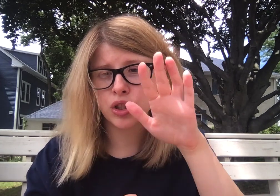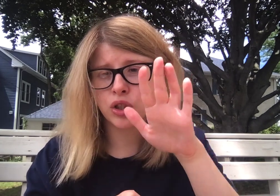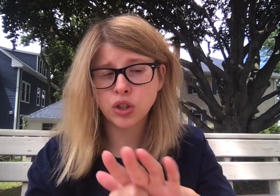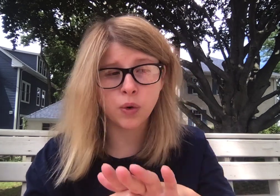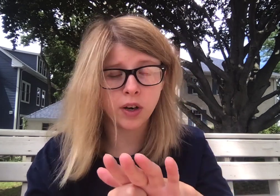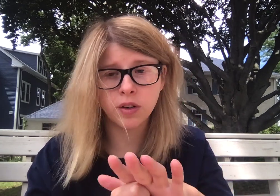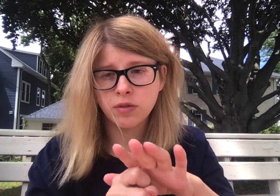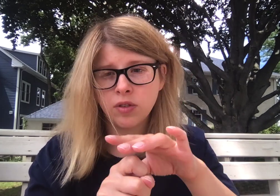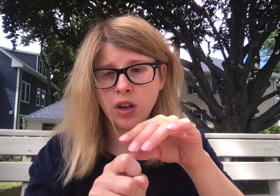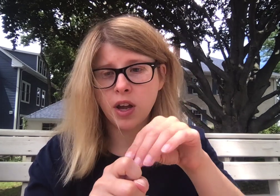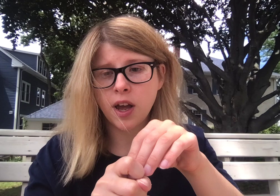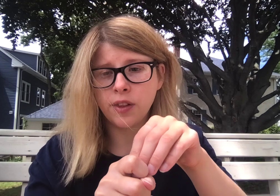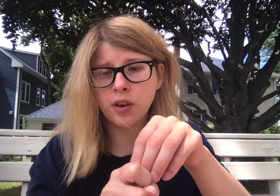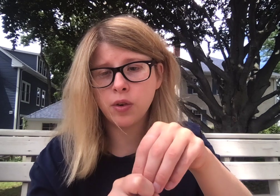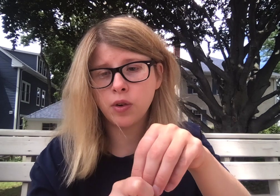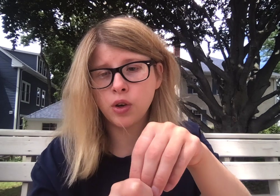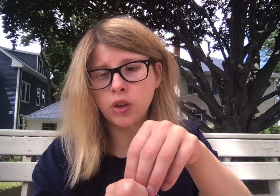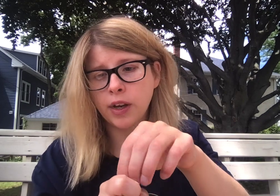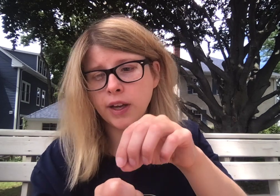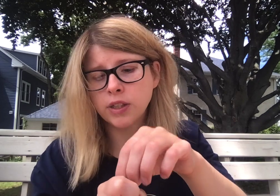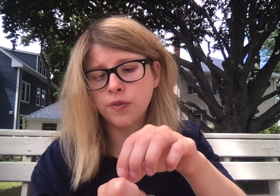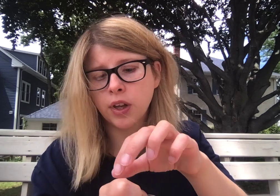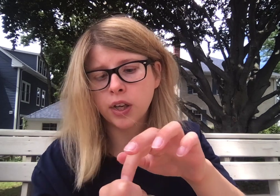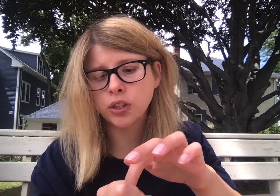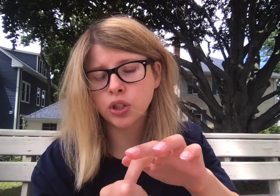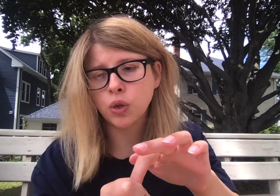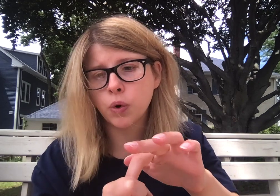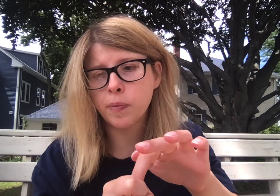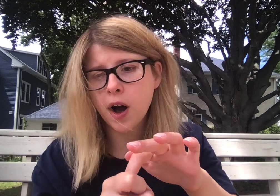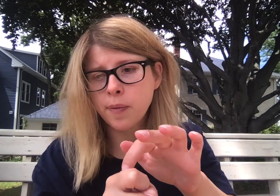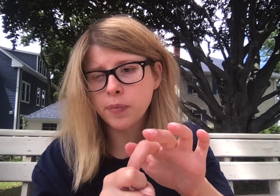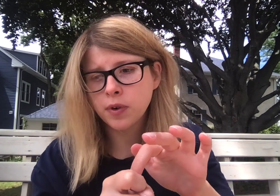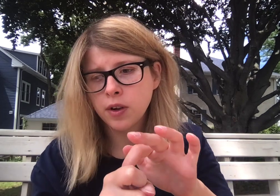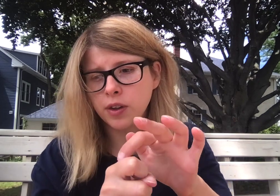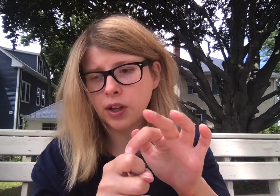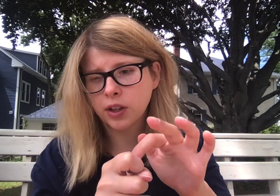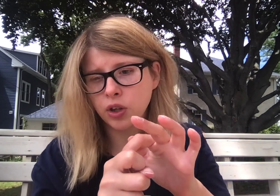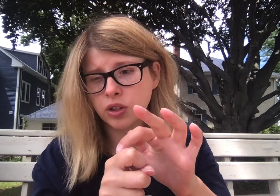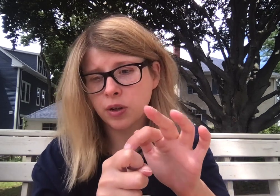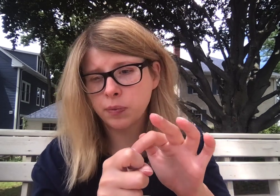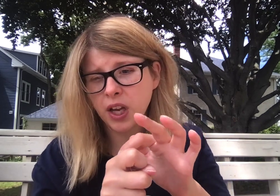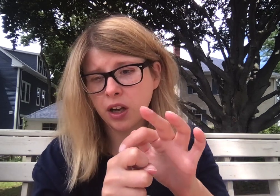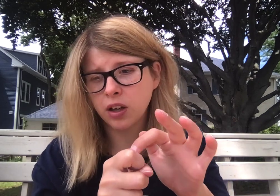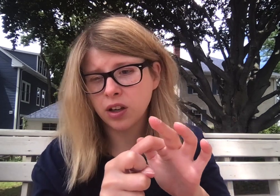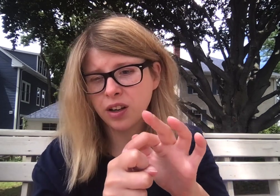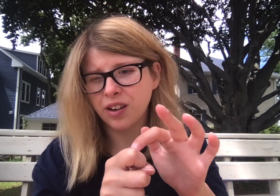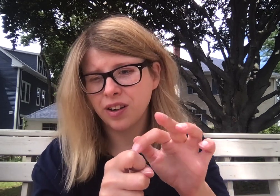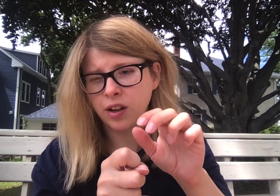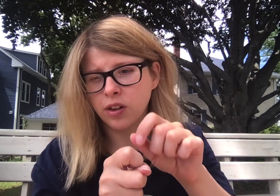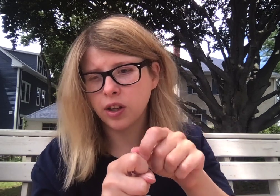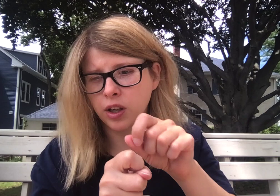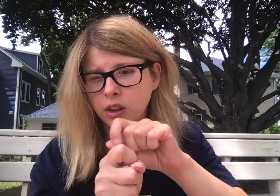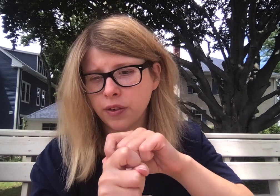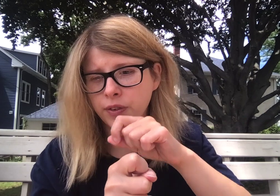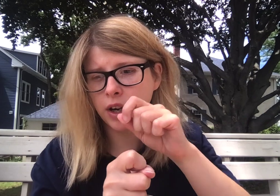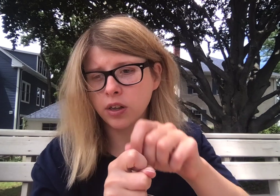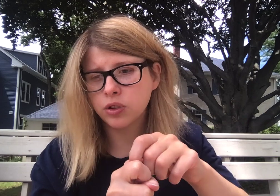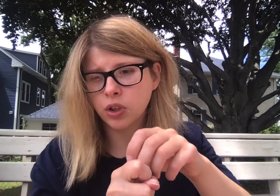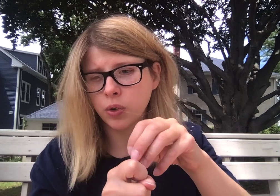Soda. And then like as if like it's a soda pop. Like there's something like lifting. So you